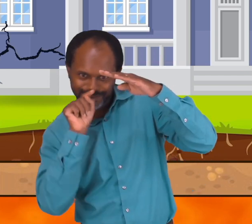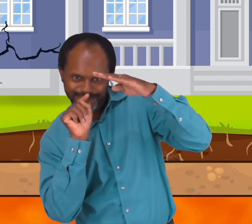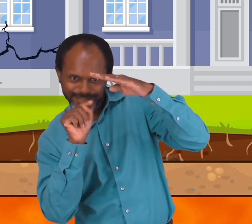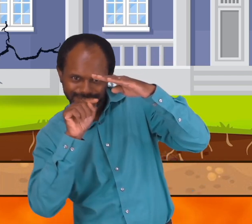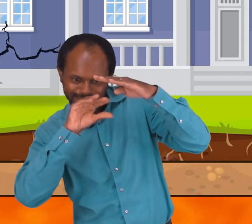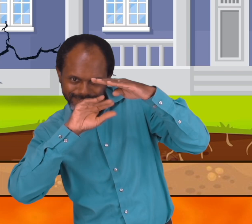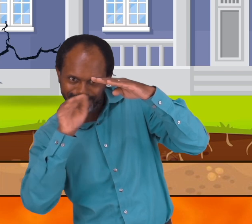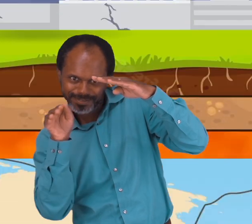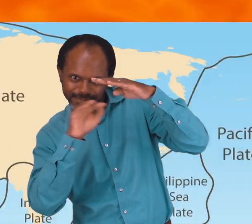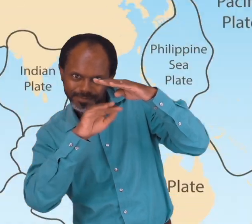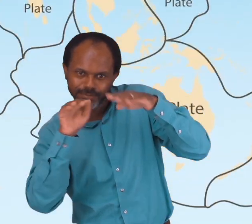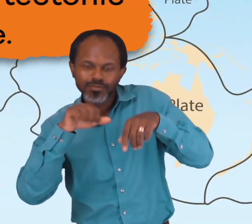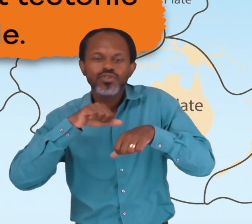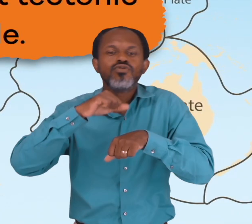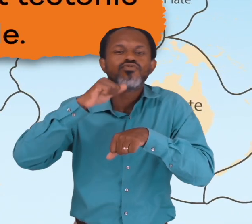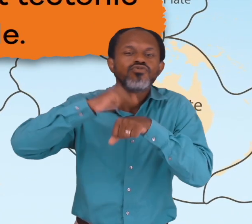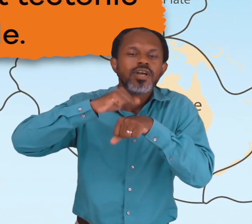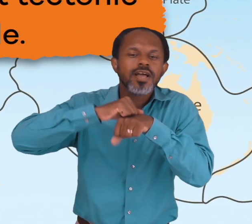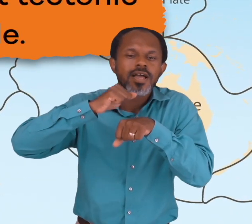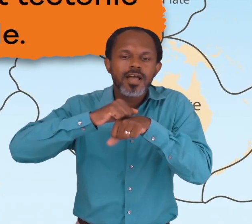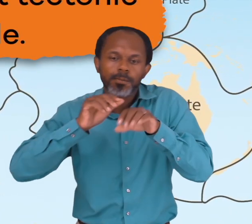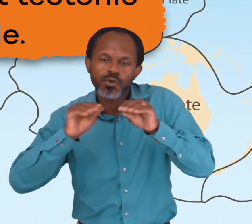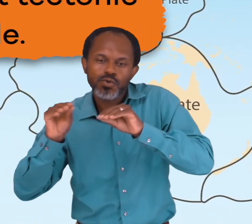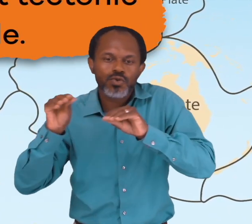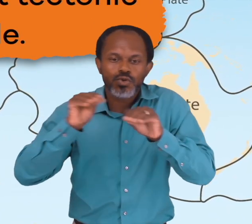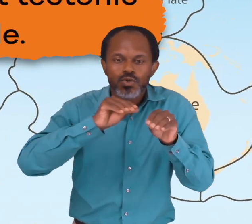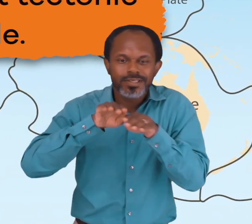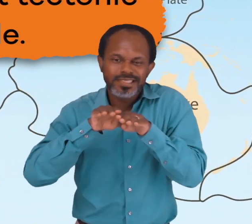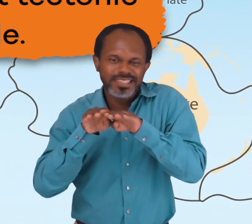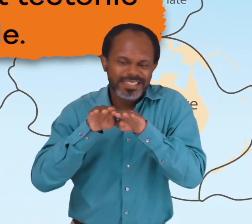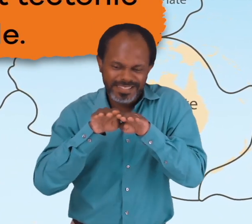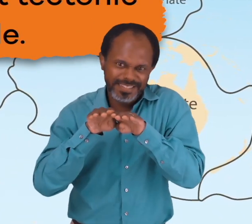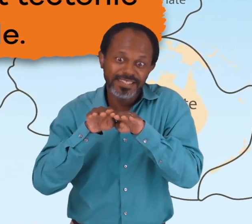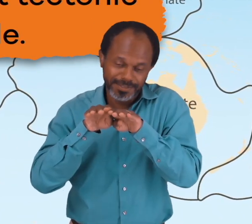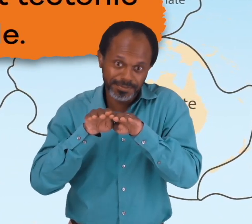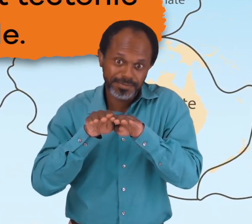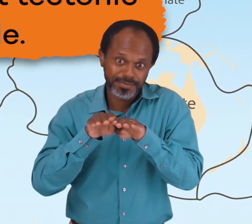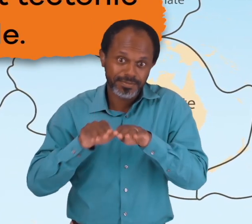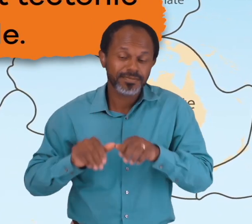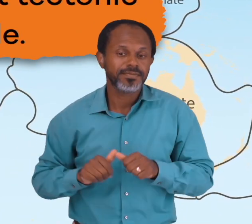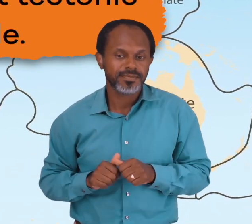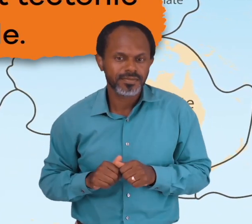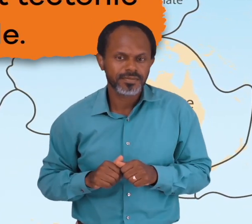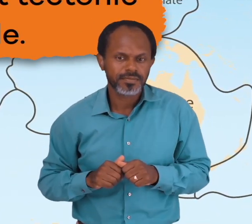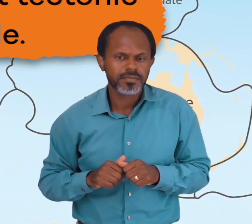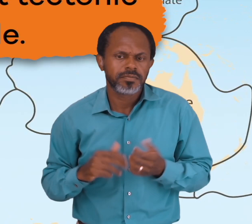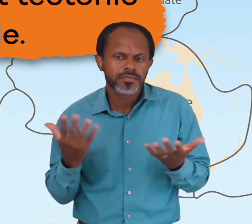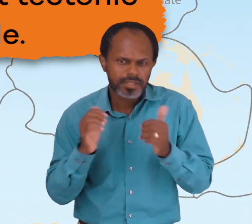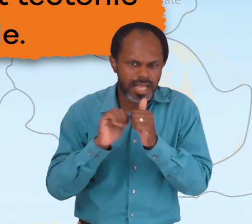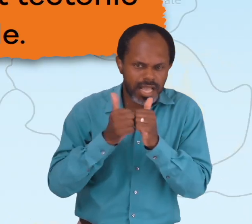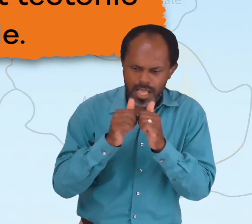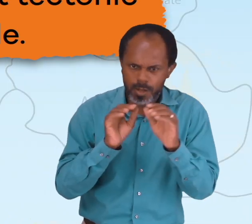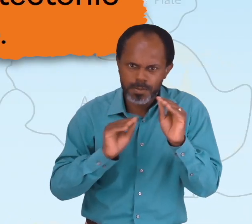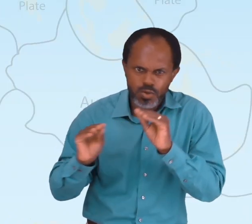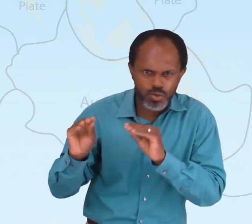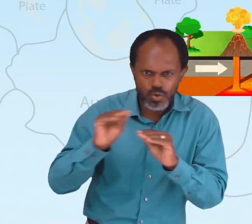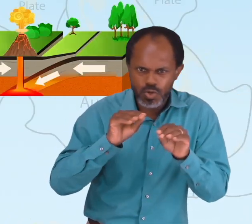crust. There are three ways that tectonic plates shift or slide. They are